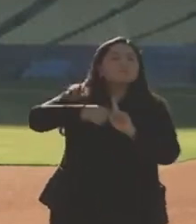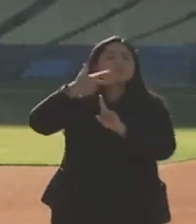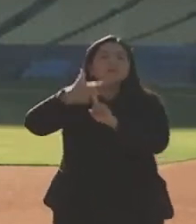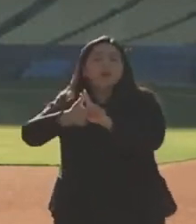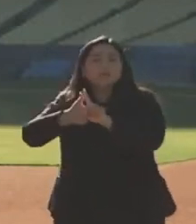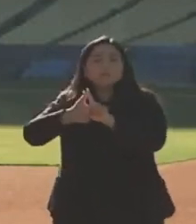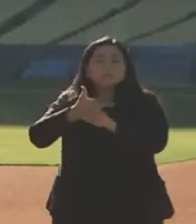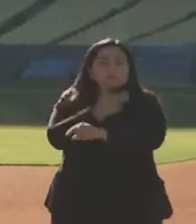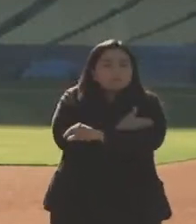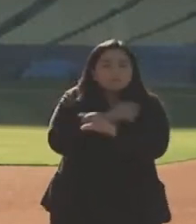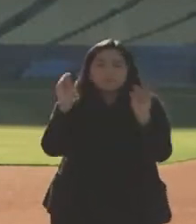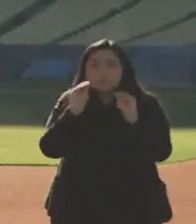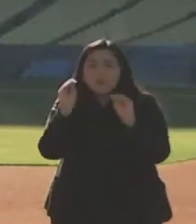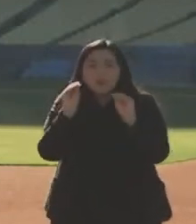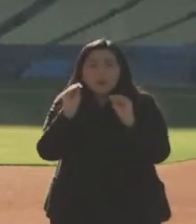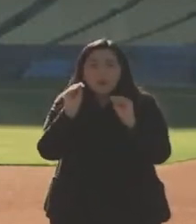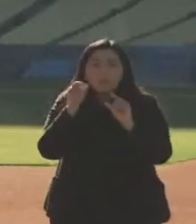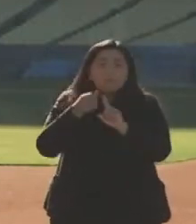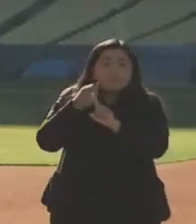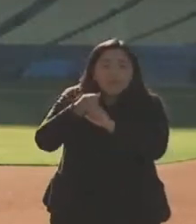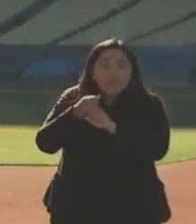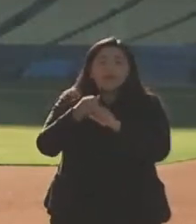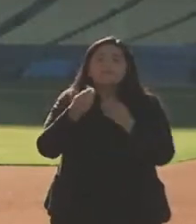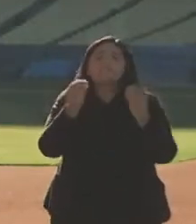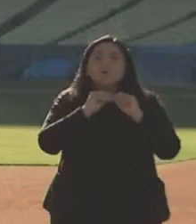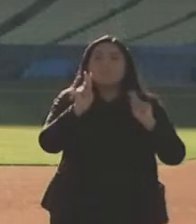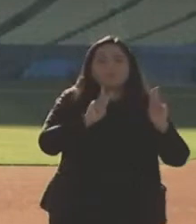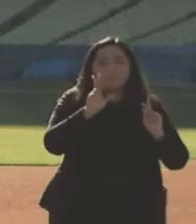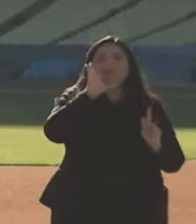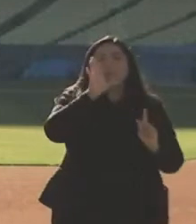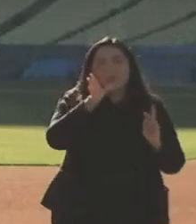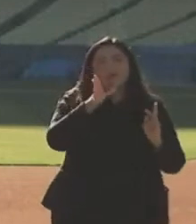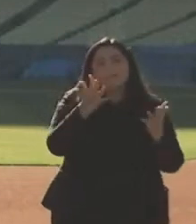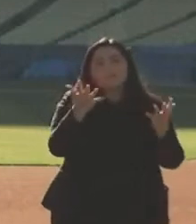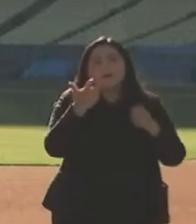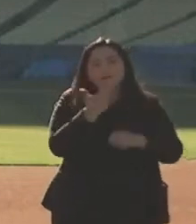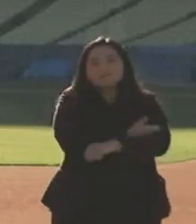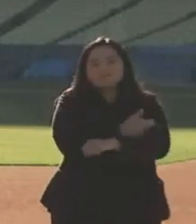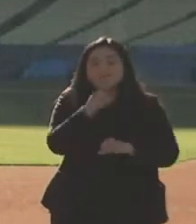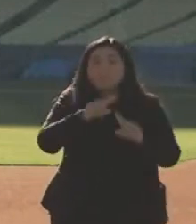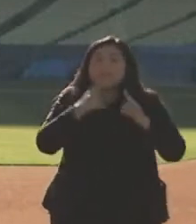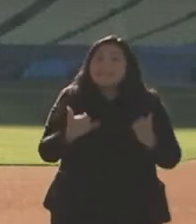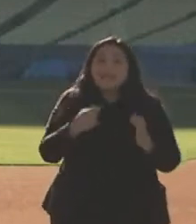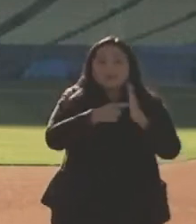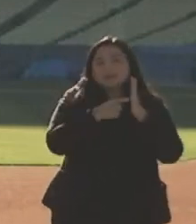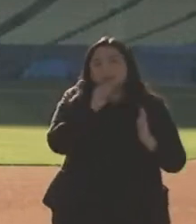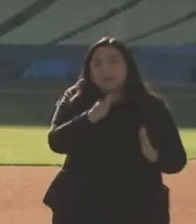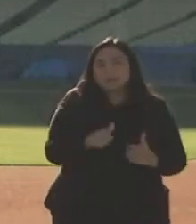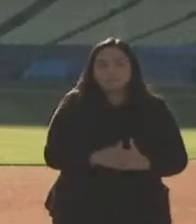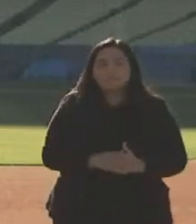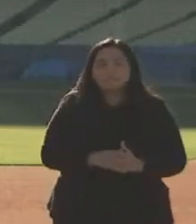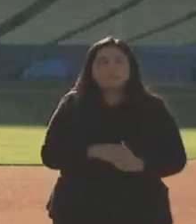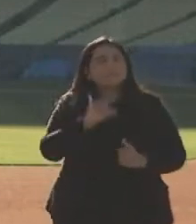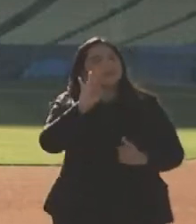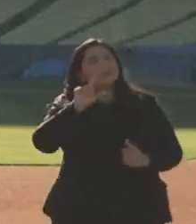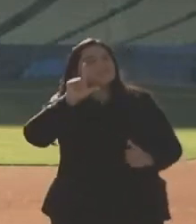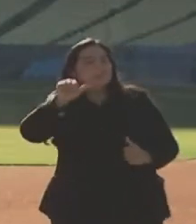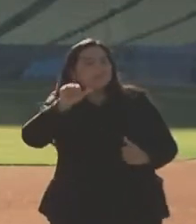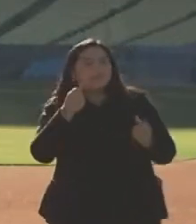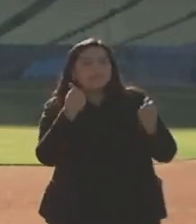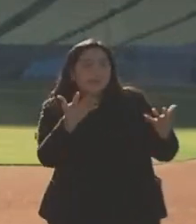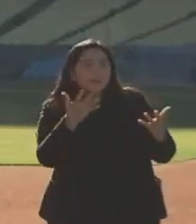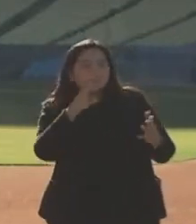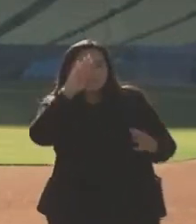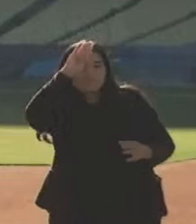get those numbers even higher. But right now, no, we're not mandating it. So several months down the line, if it turns out that many firefighters